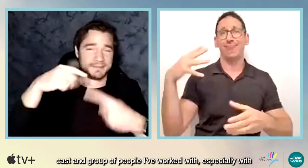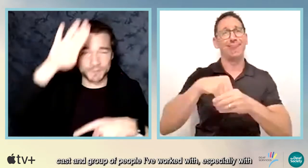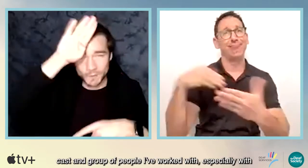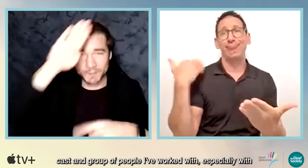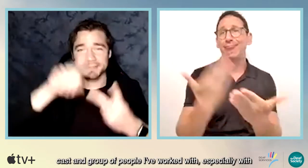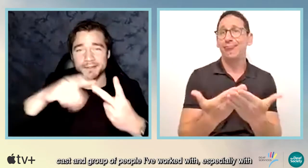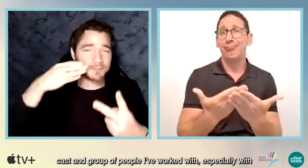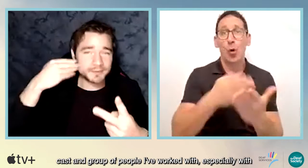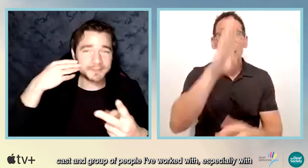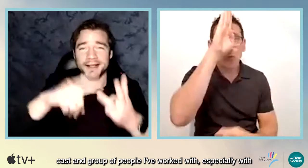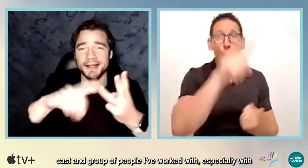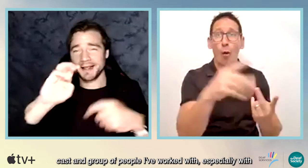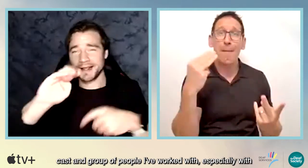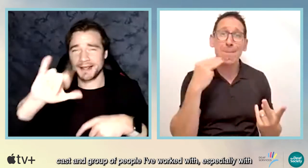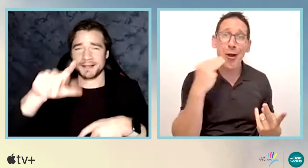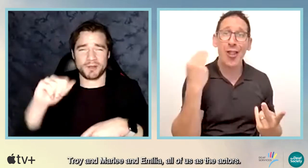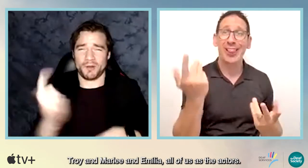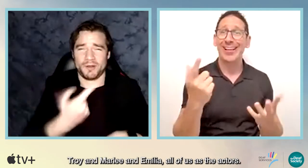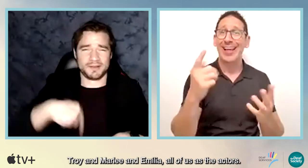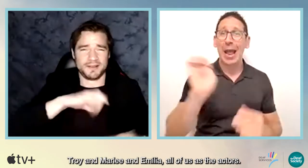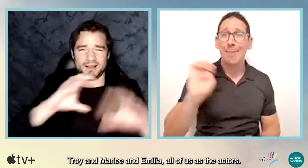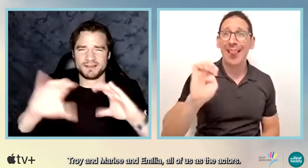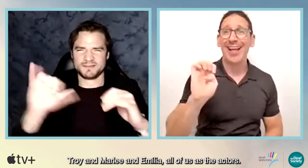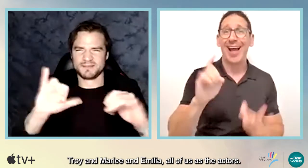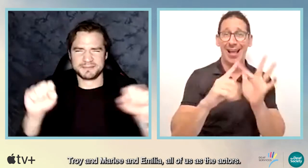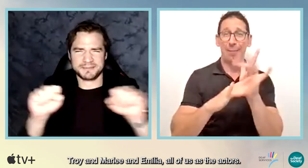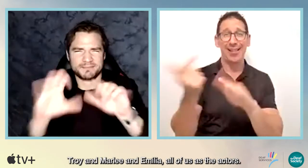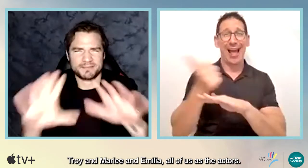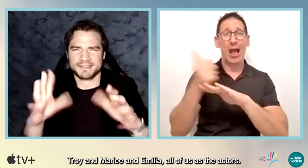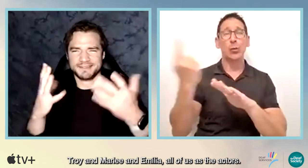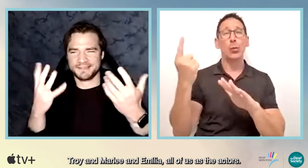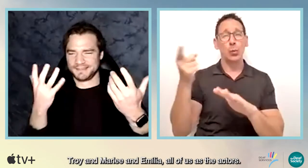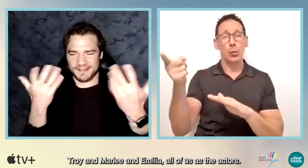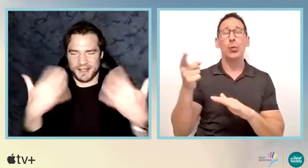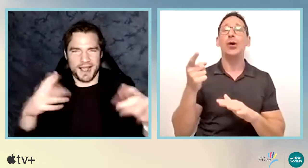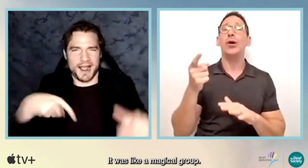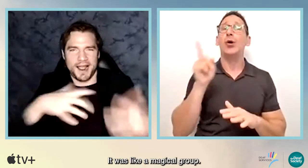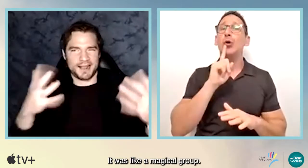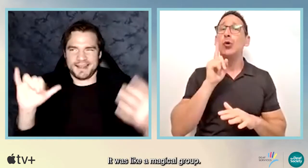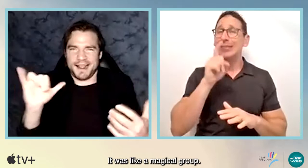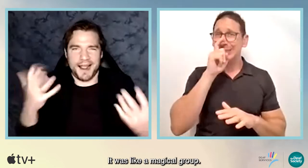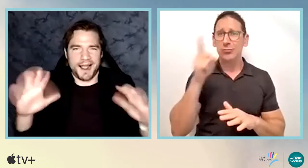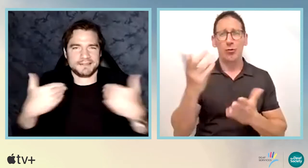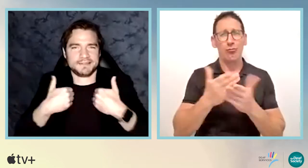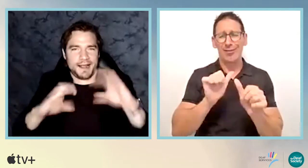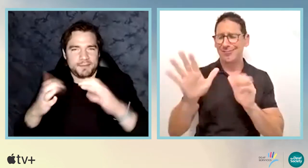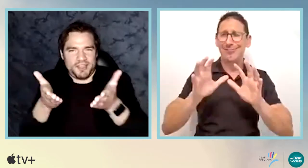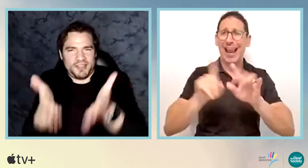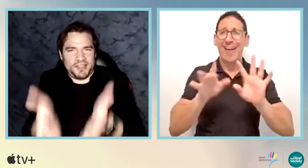cast and group of people I've worked with. mean, especially with Troy and Marley and Amelia, all of us, like as the actors, mean, was like a magical group.